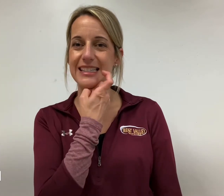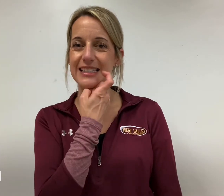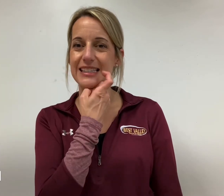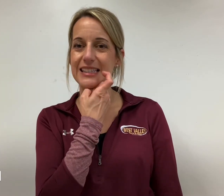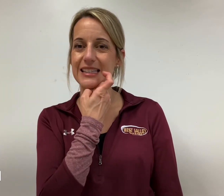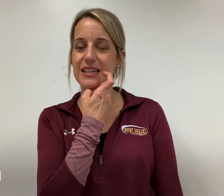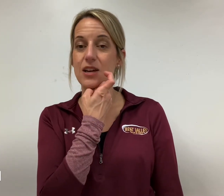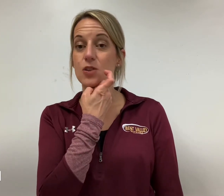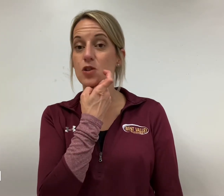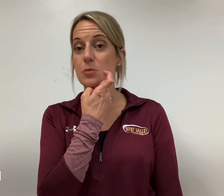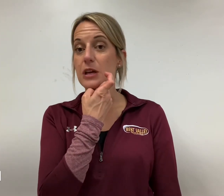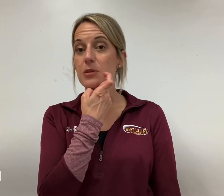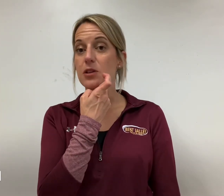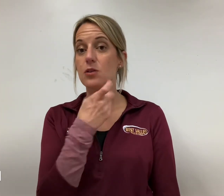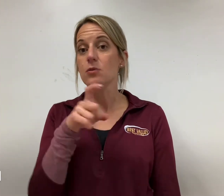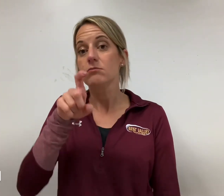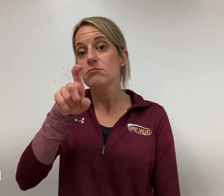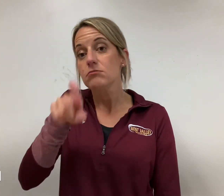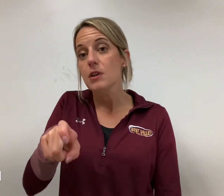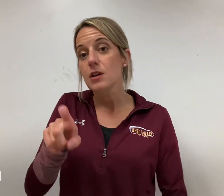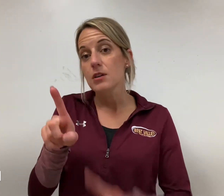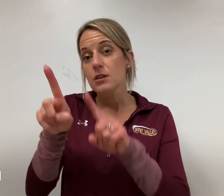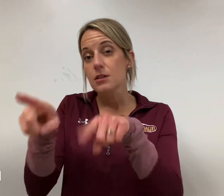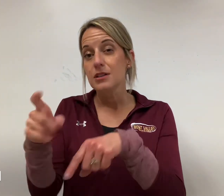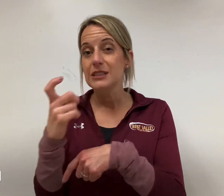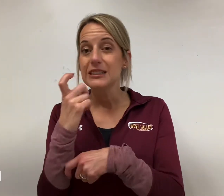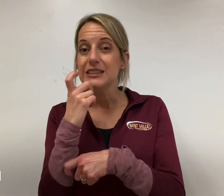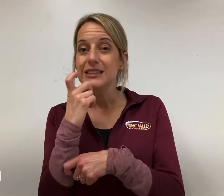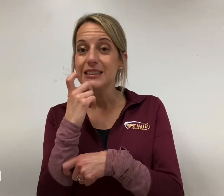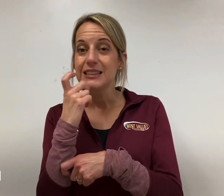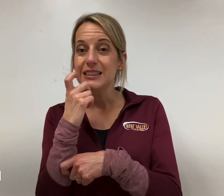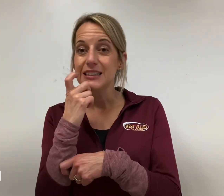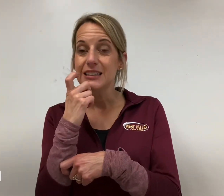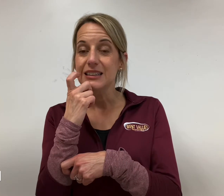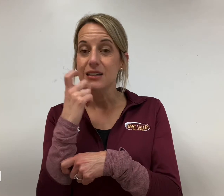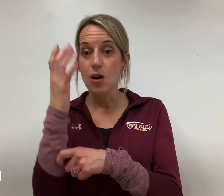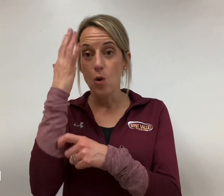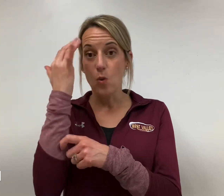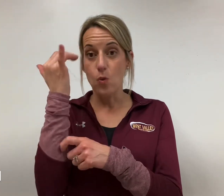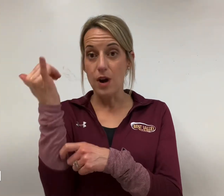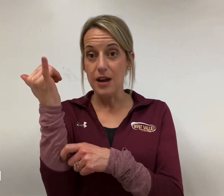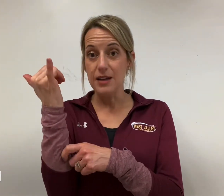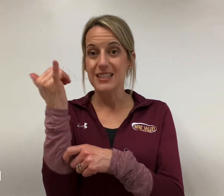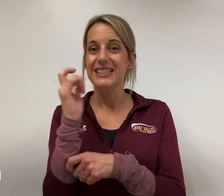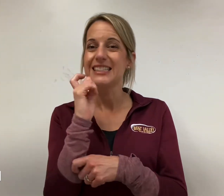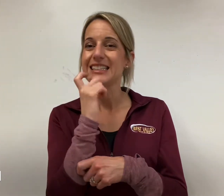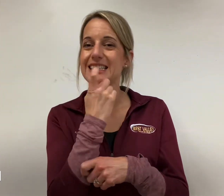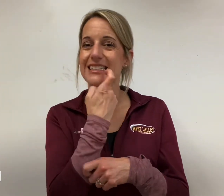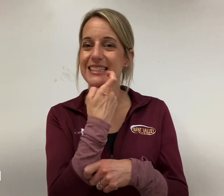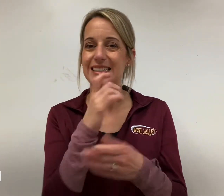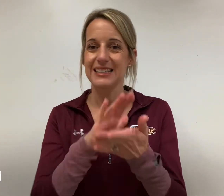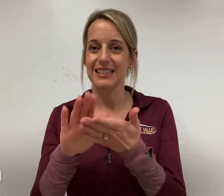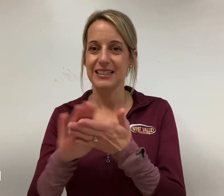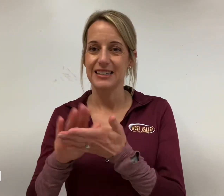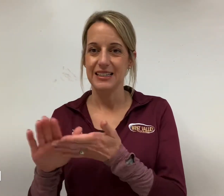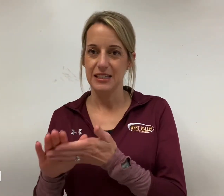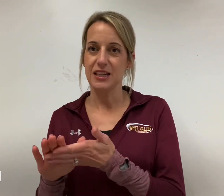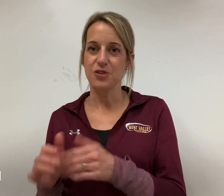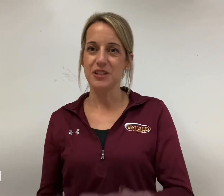so maybe you why to get your teeth